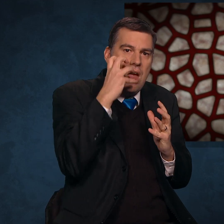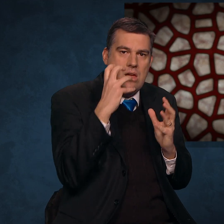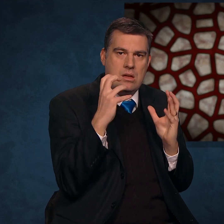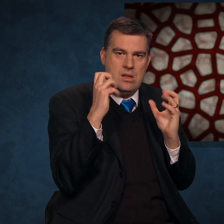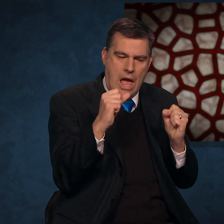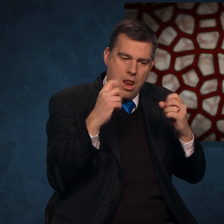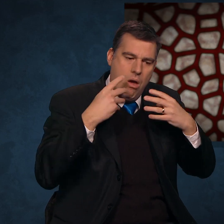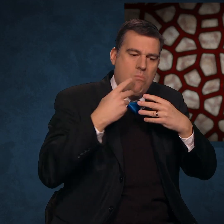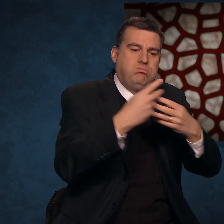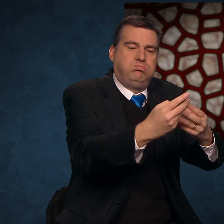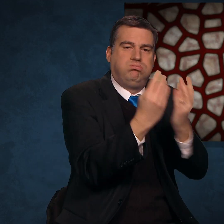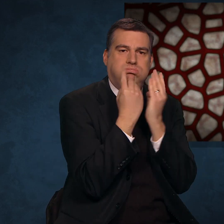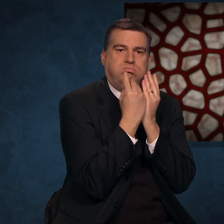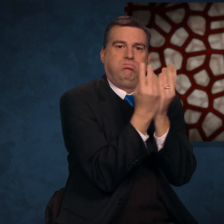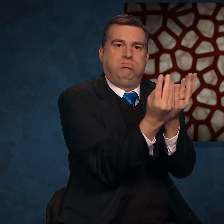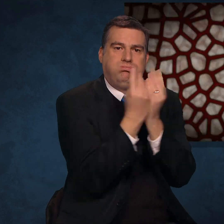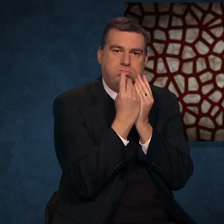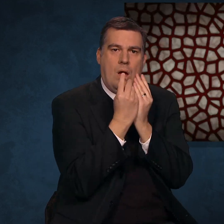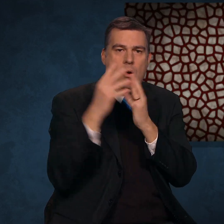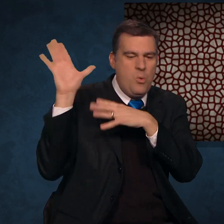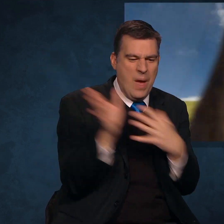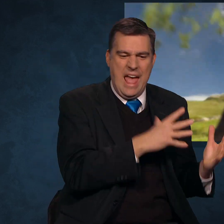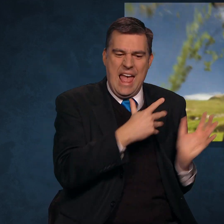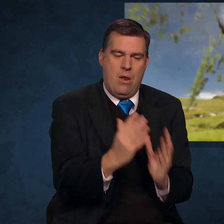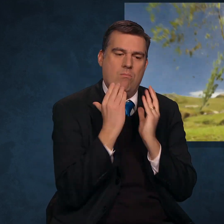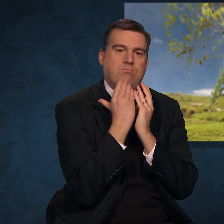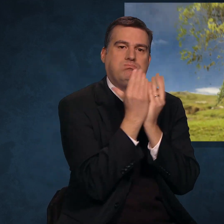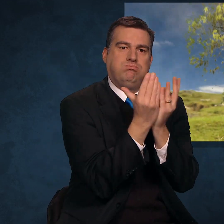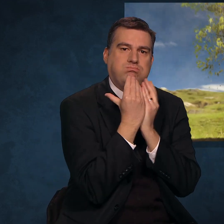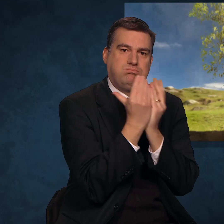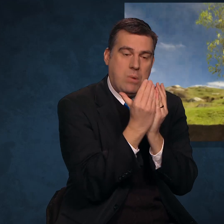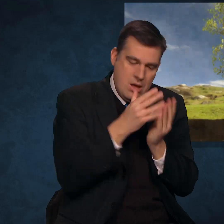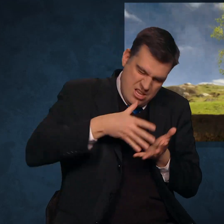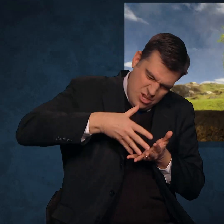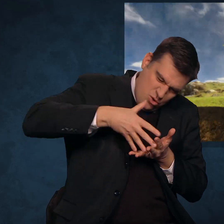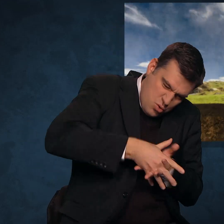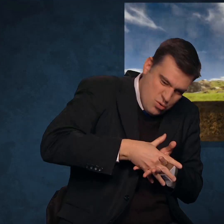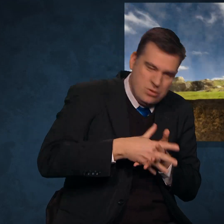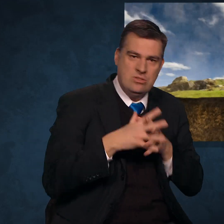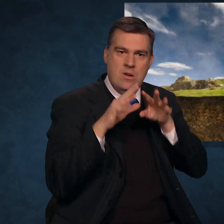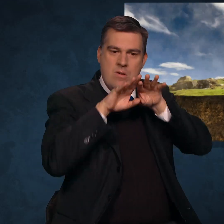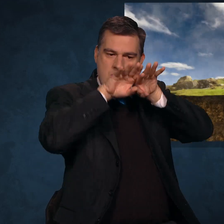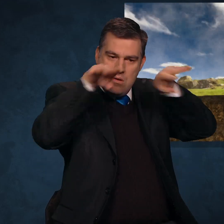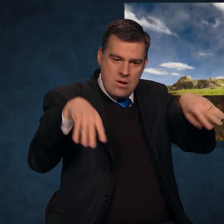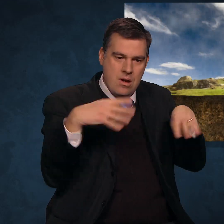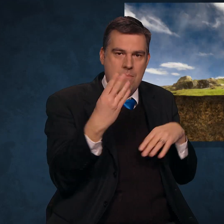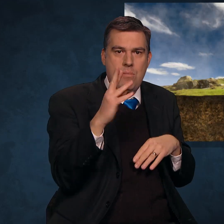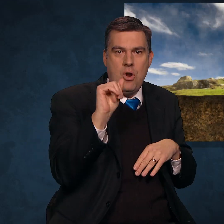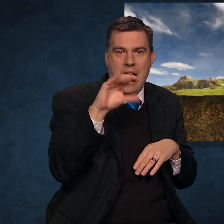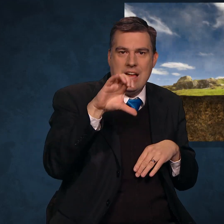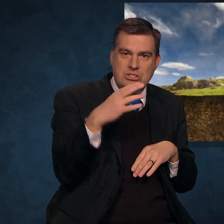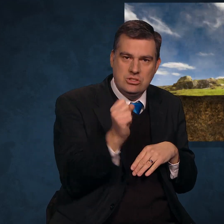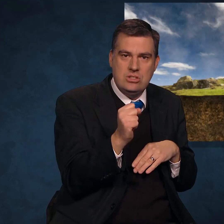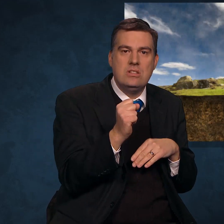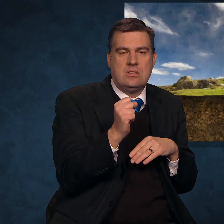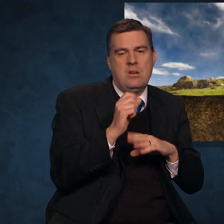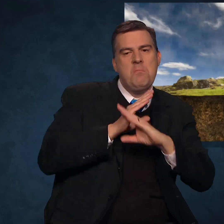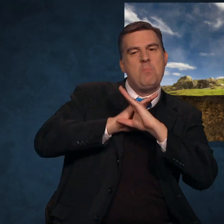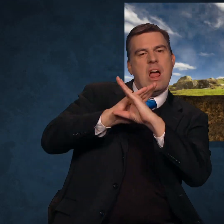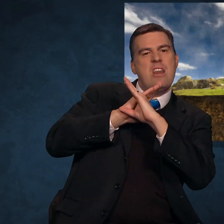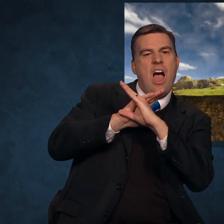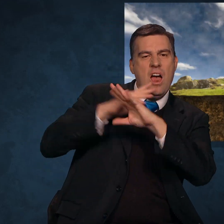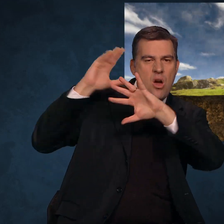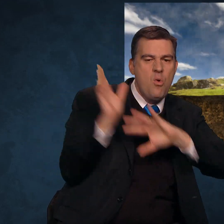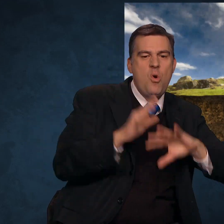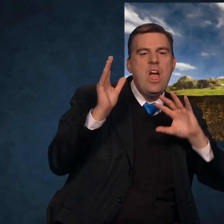flexible to the pressure of the wind. These stronger roots and branches protect the tree from winds that